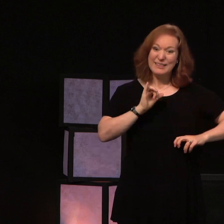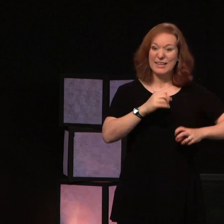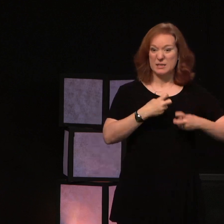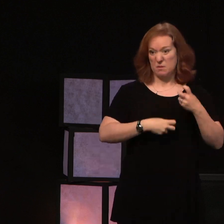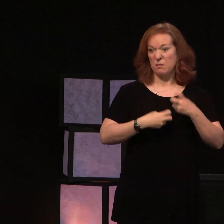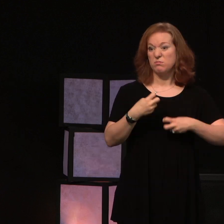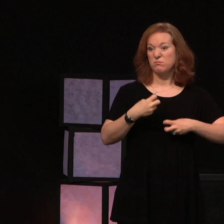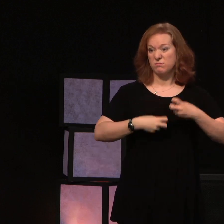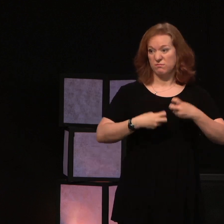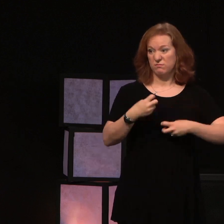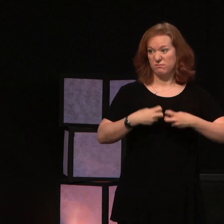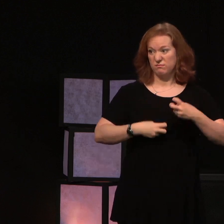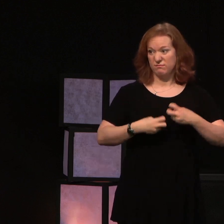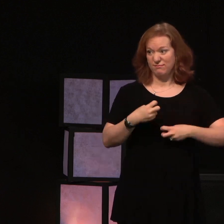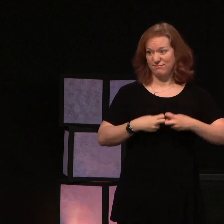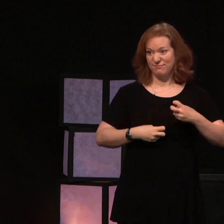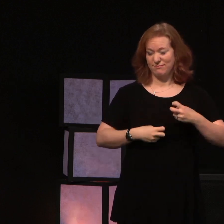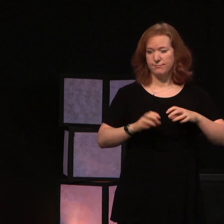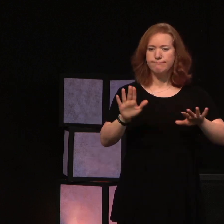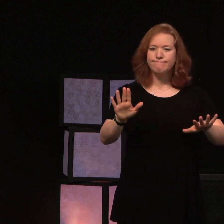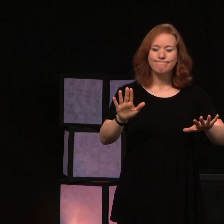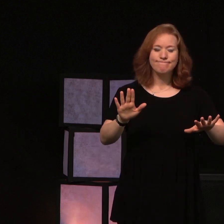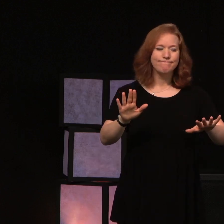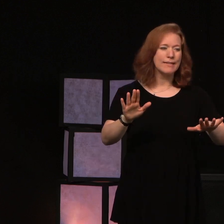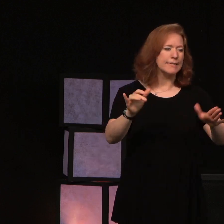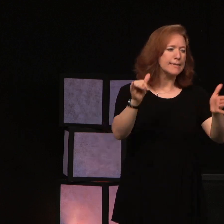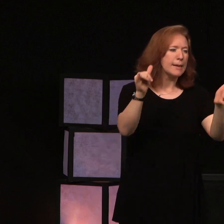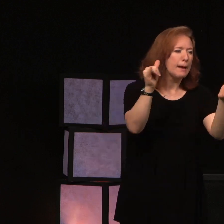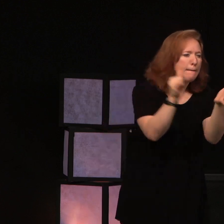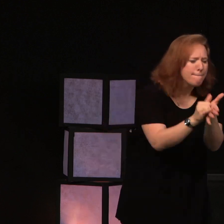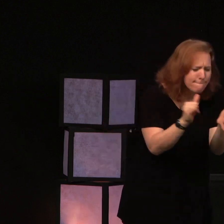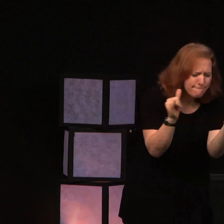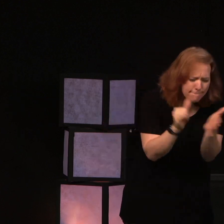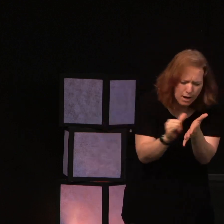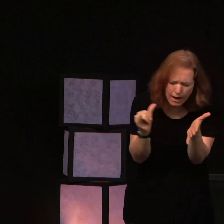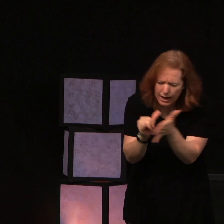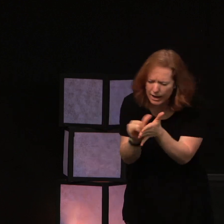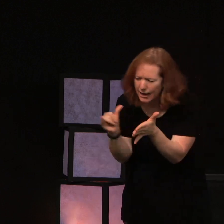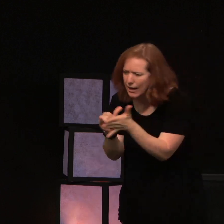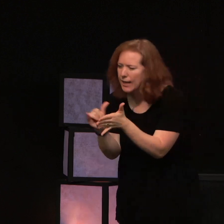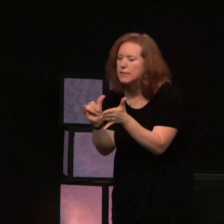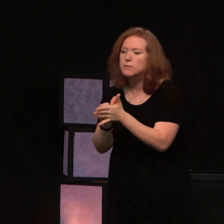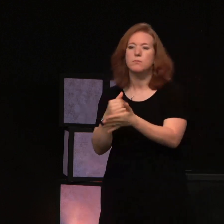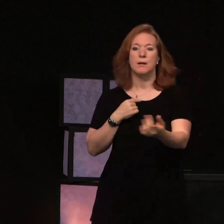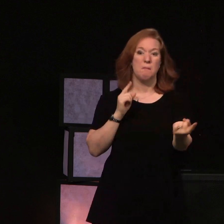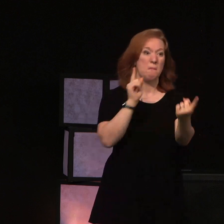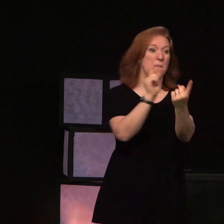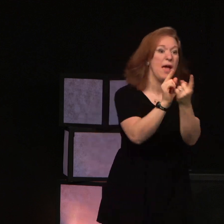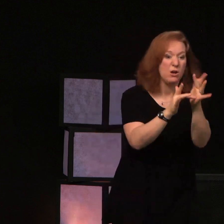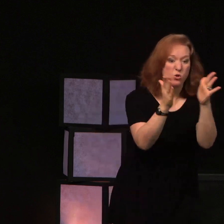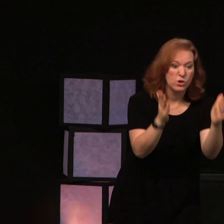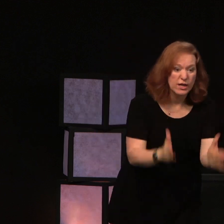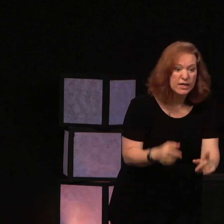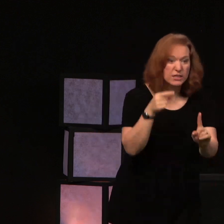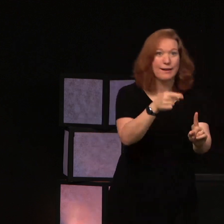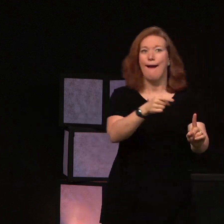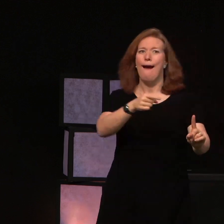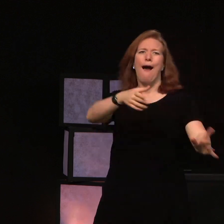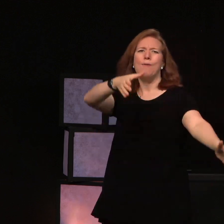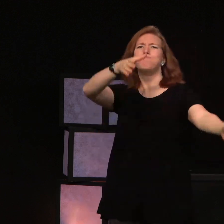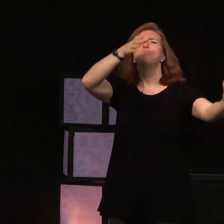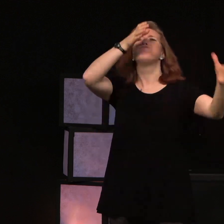There is no way, no how, I have yet to meet a believer that I believe has